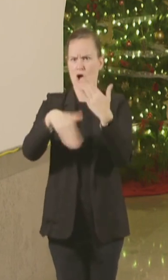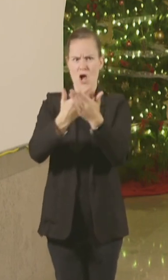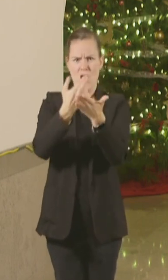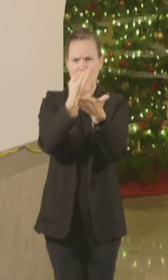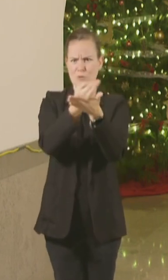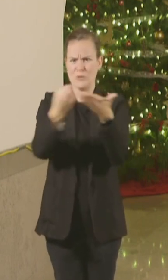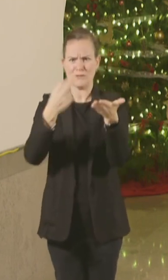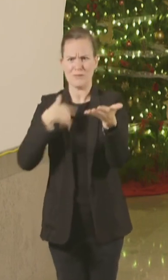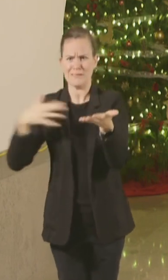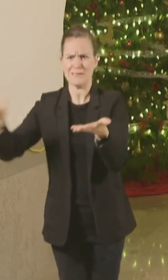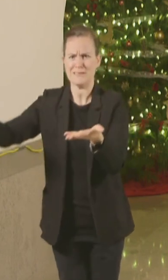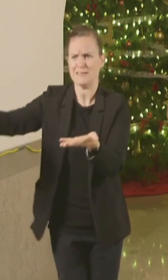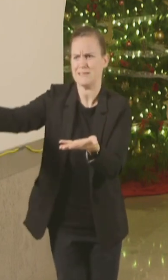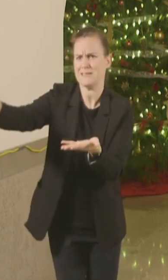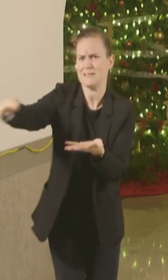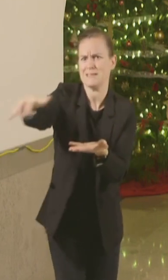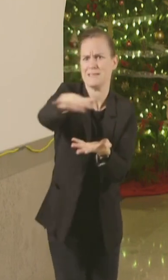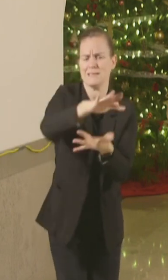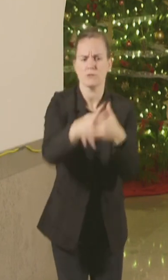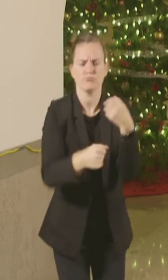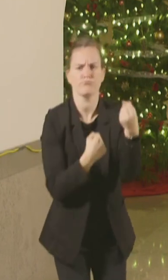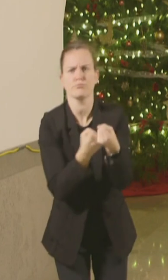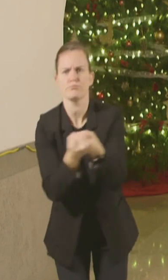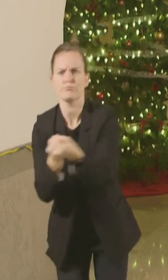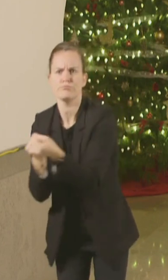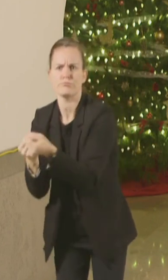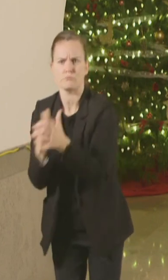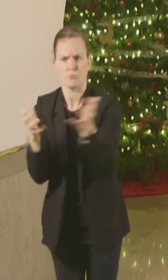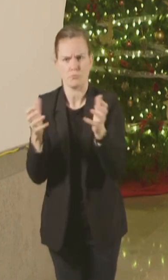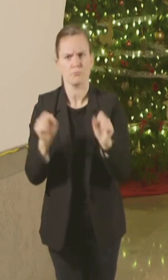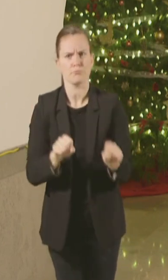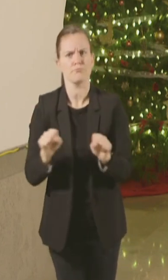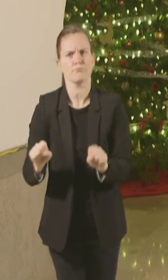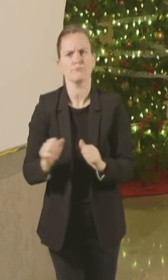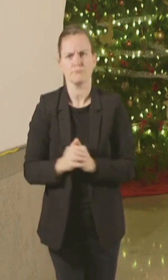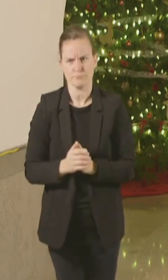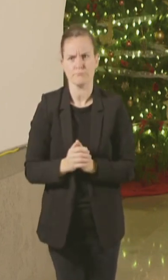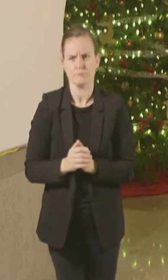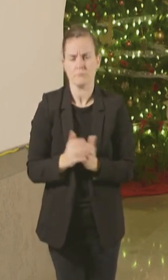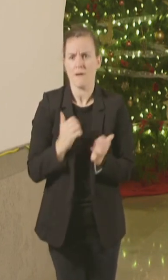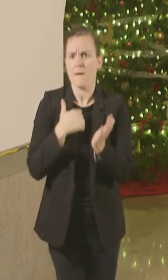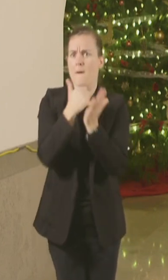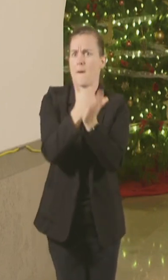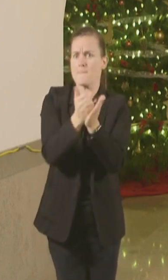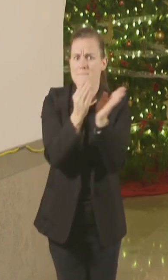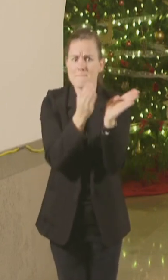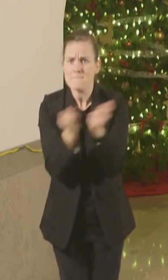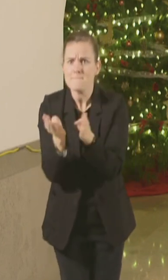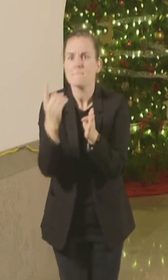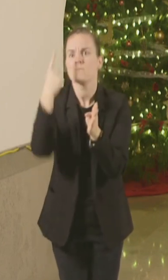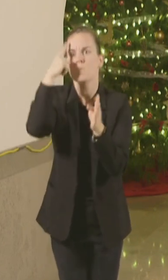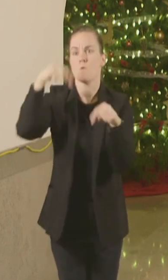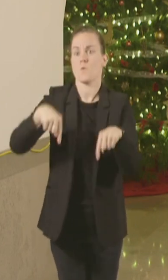to further assist and prepare for a potential surge this winter. The state